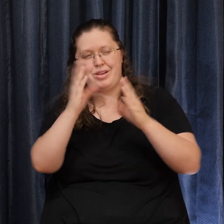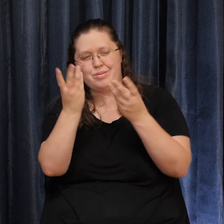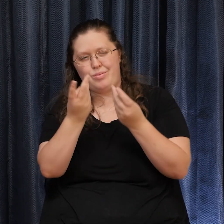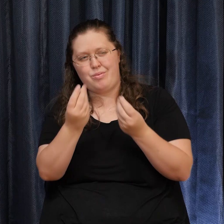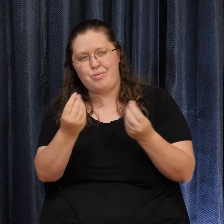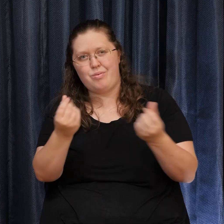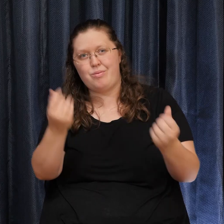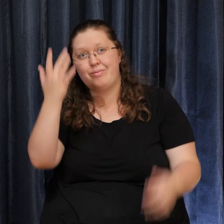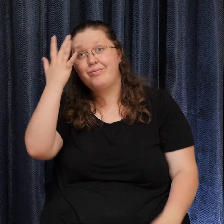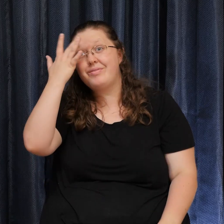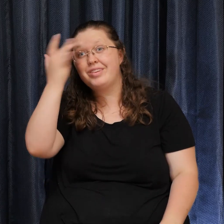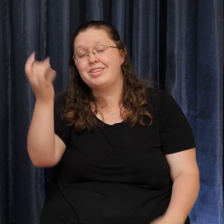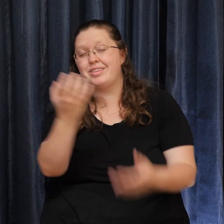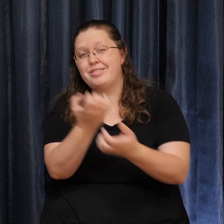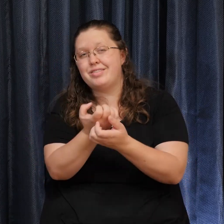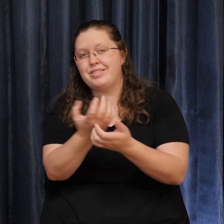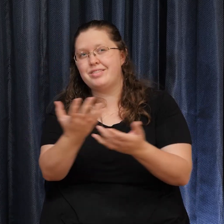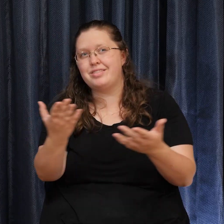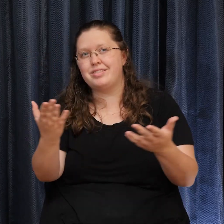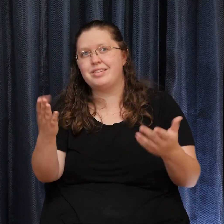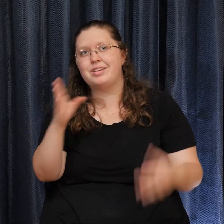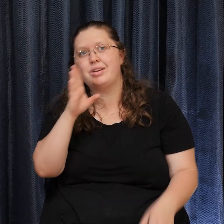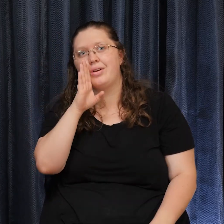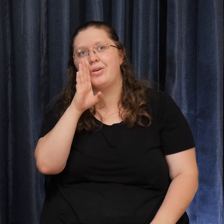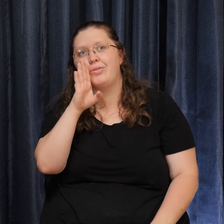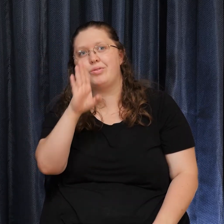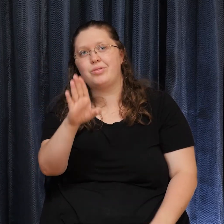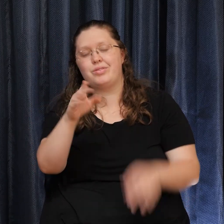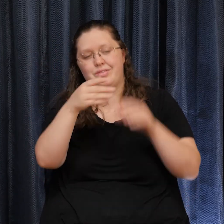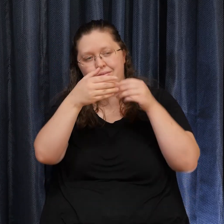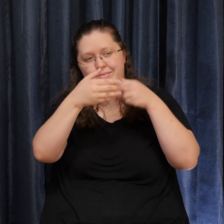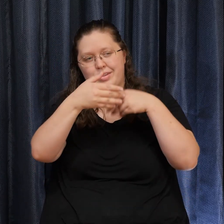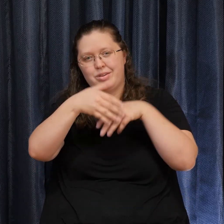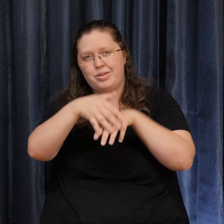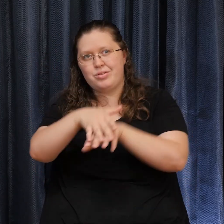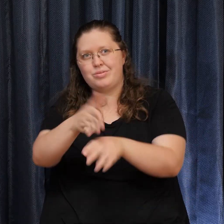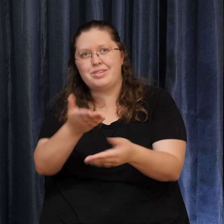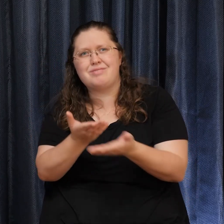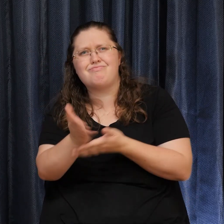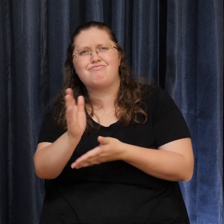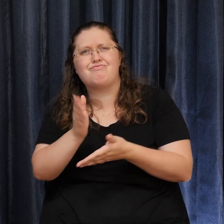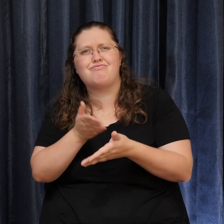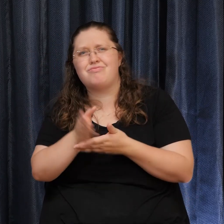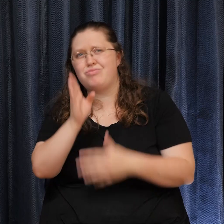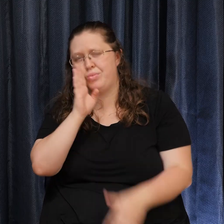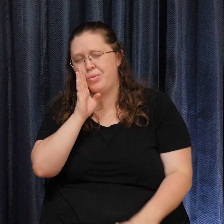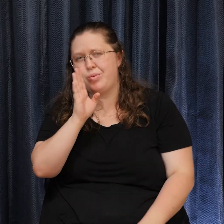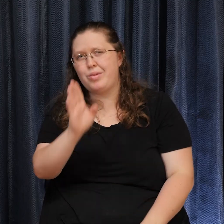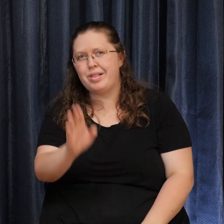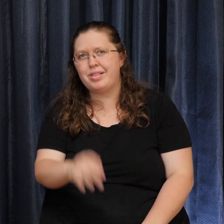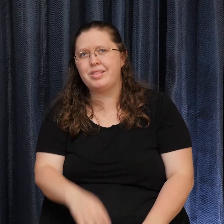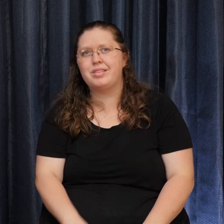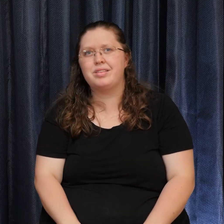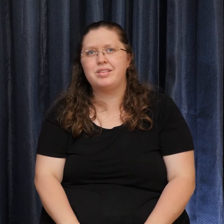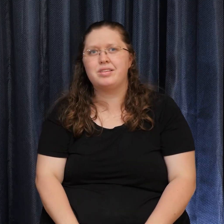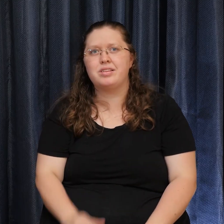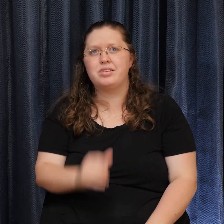Cause every little thing Is gonna be alright Singing don't